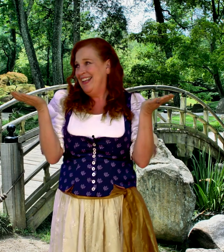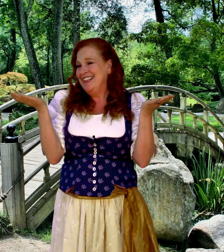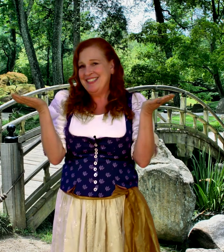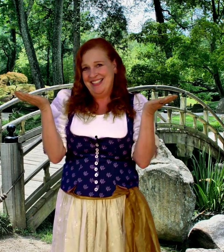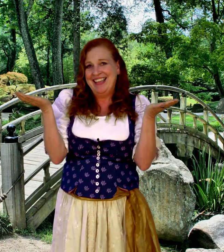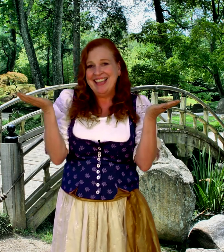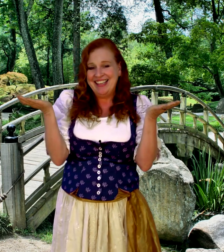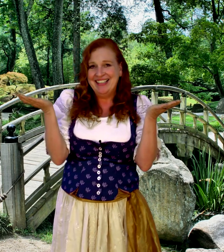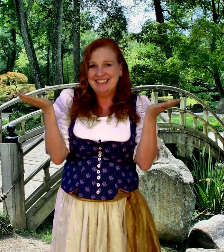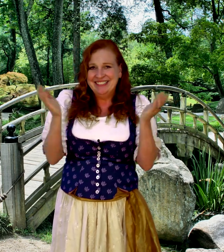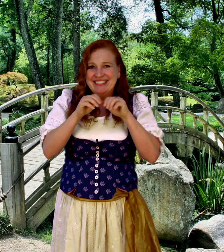do you say?